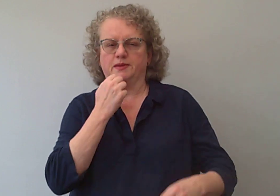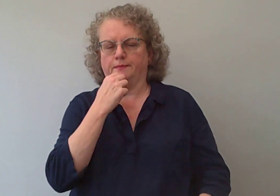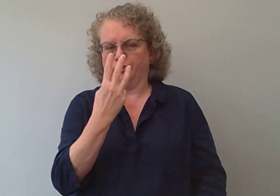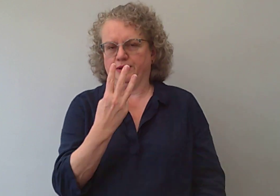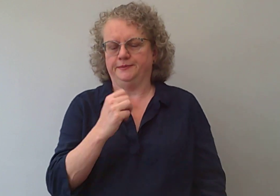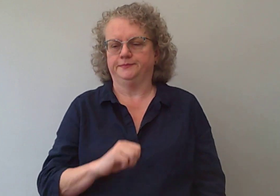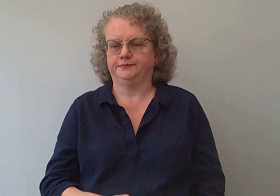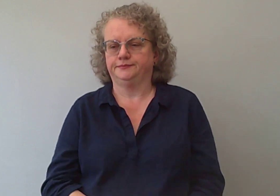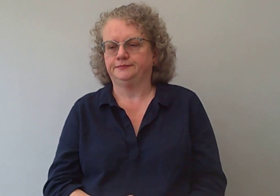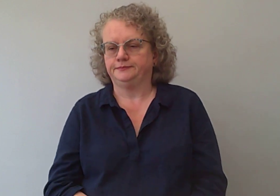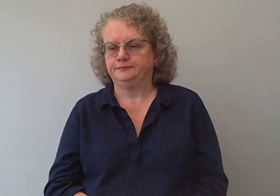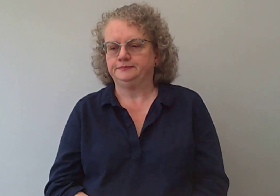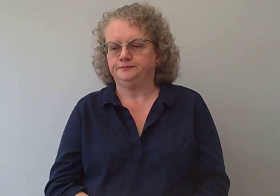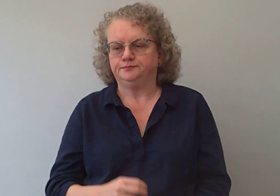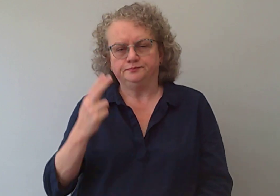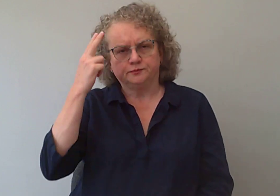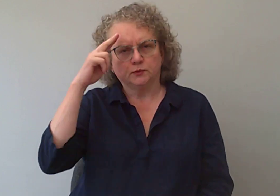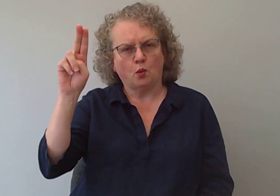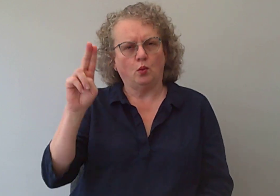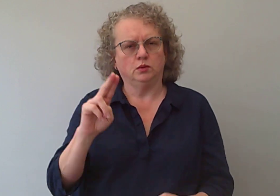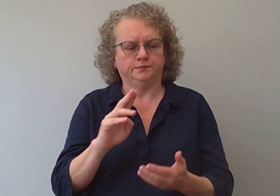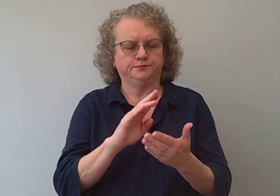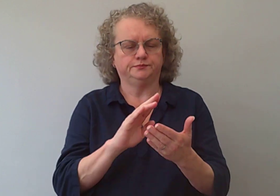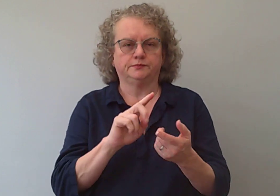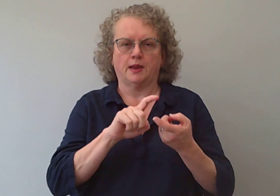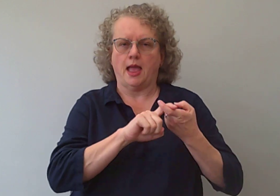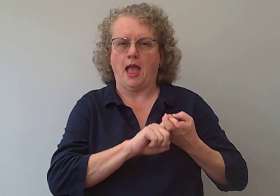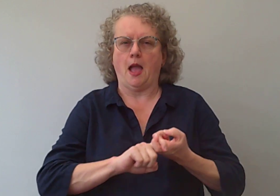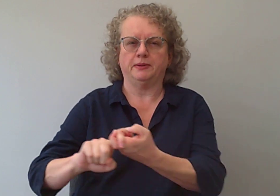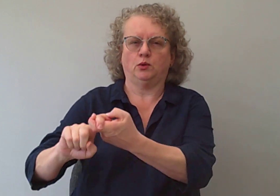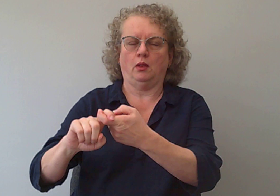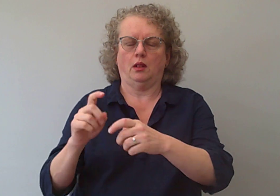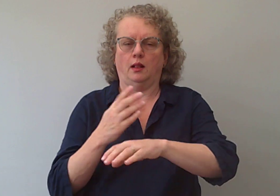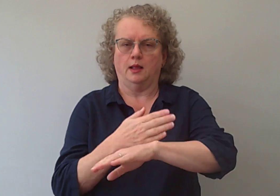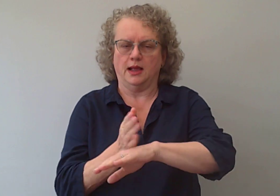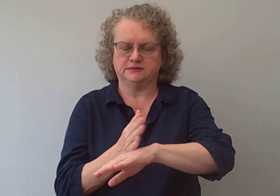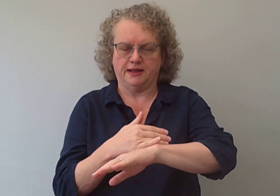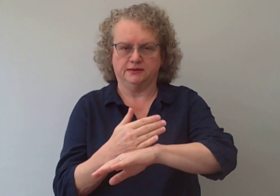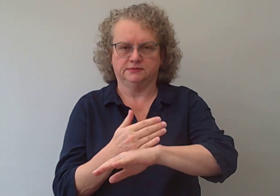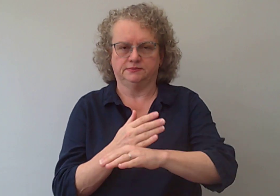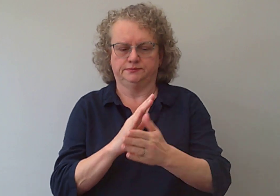Number three, it's called habitual aspect.